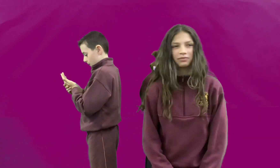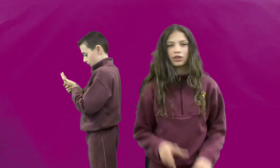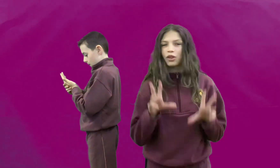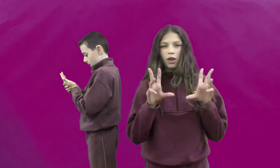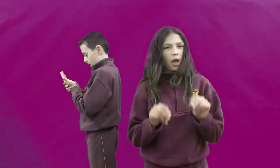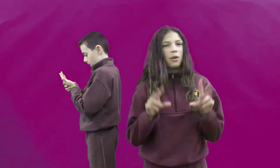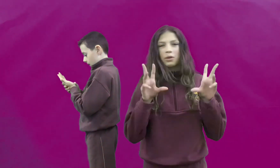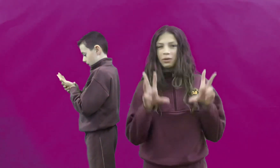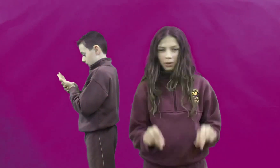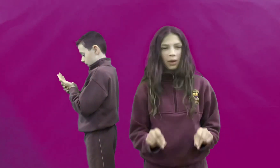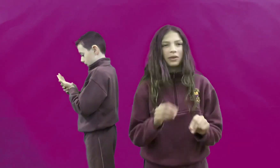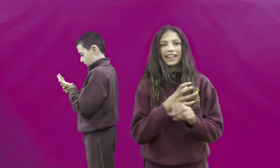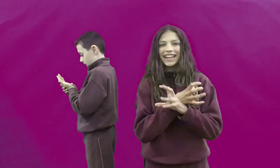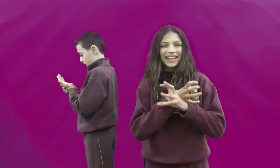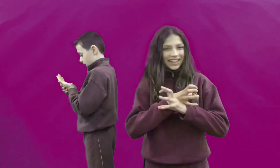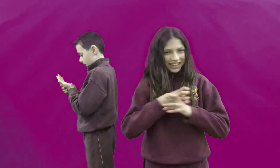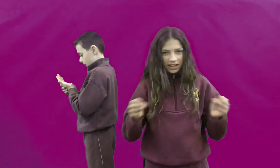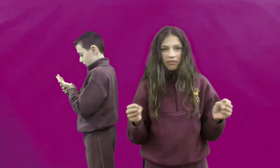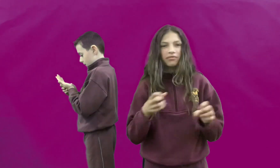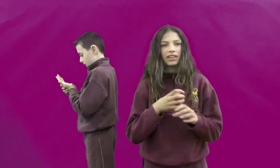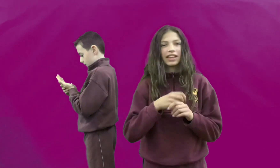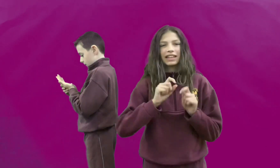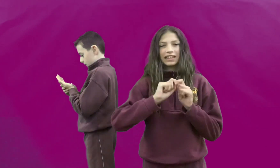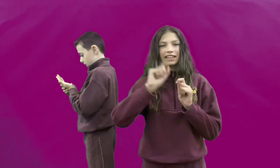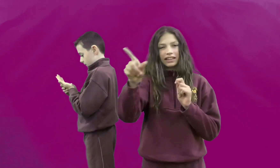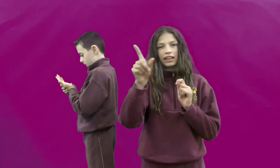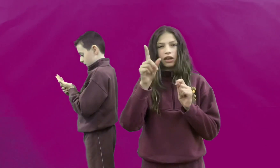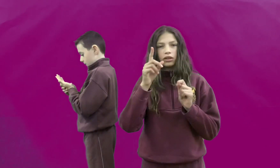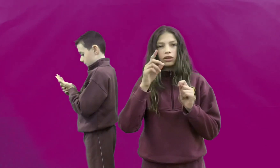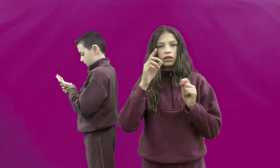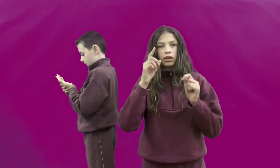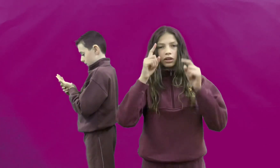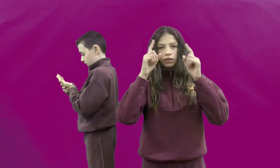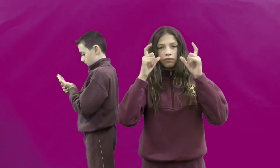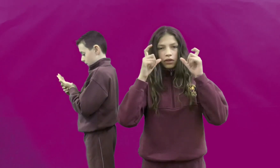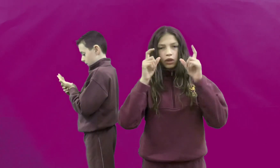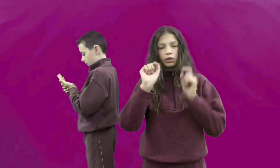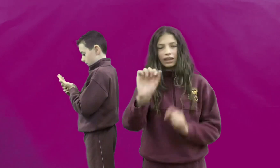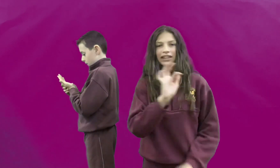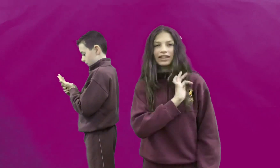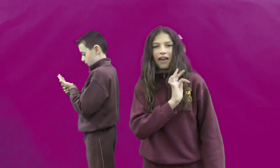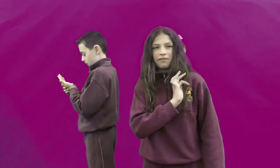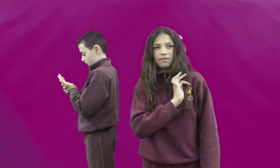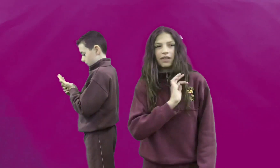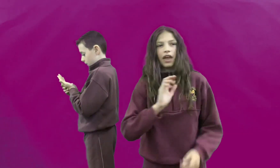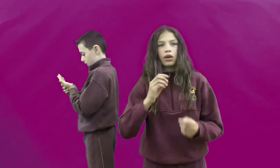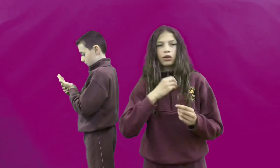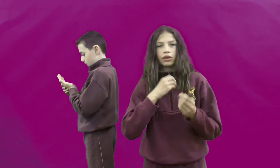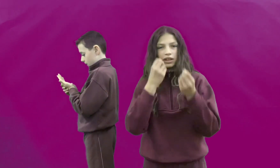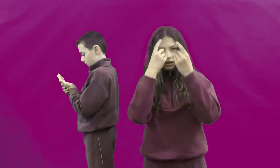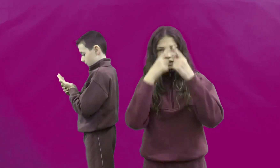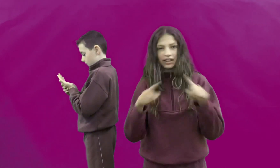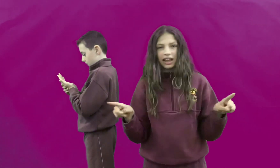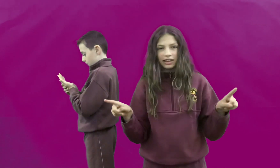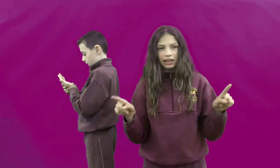No, no, no, send a photograph of yourself to a stranger,